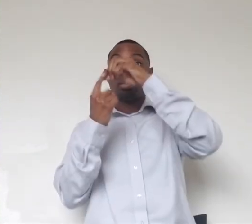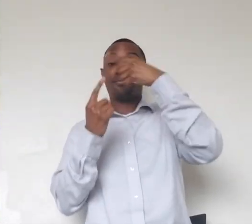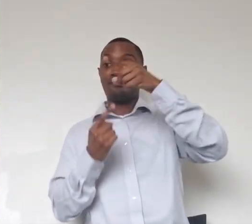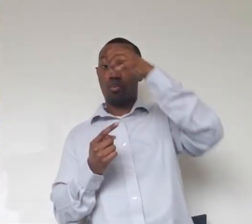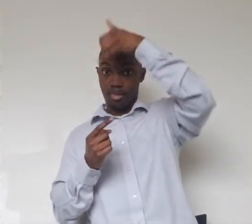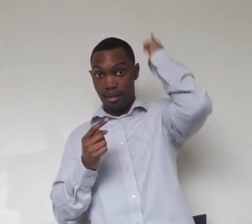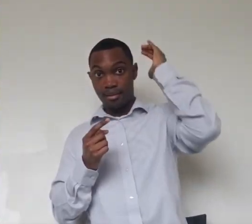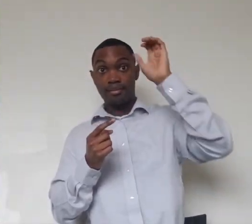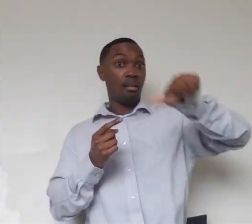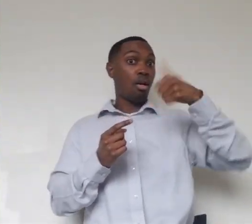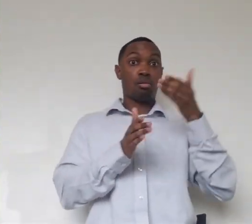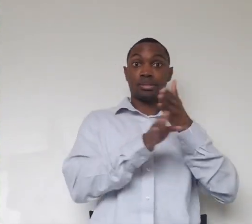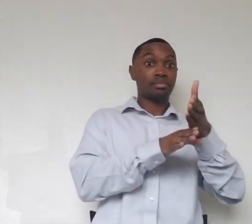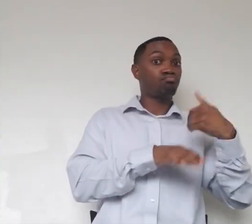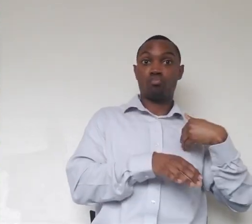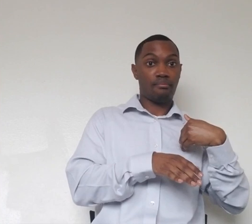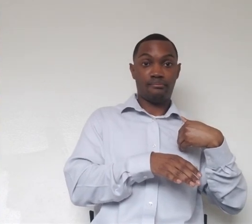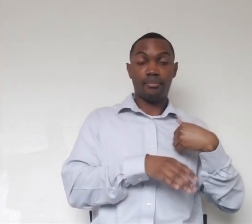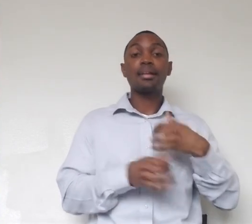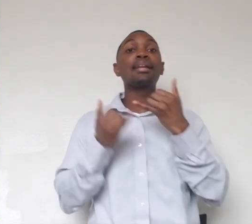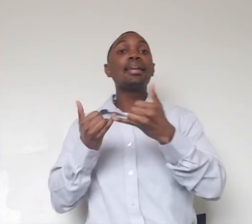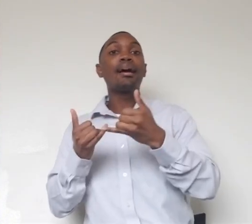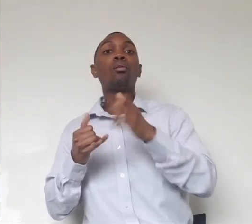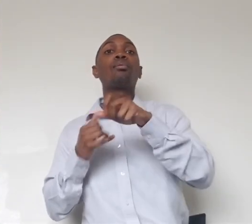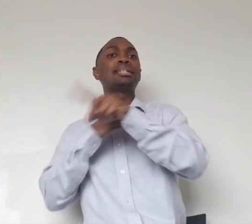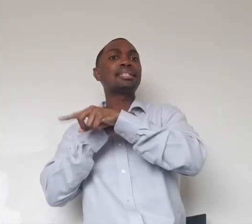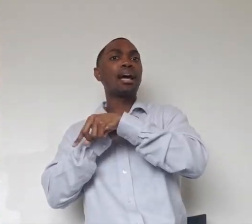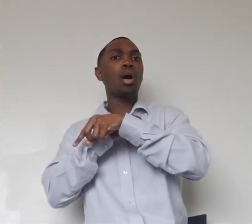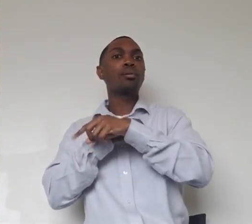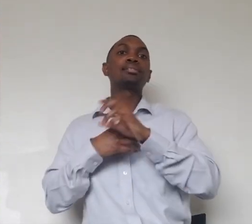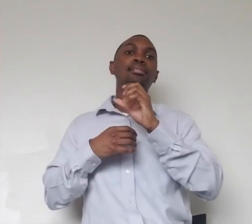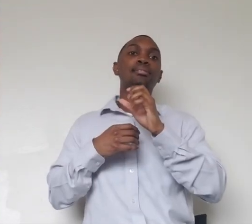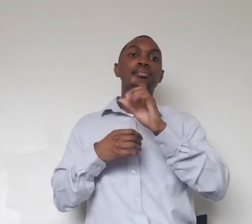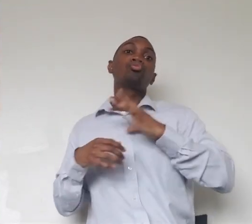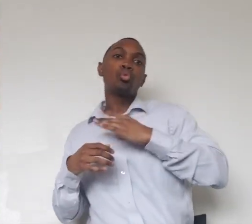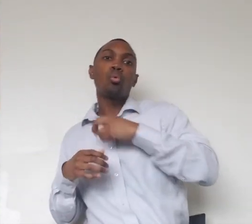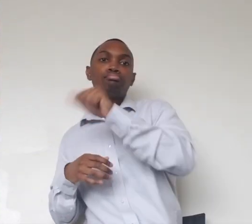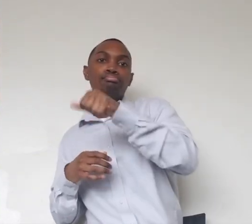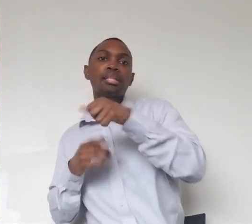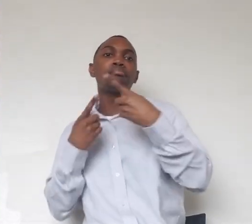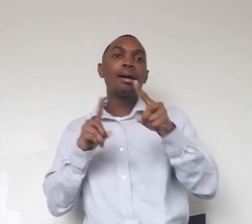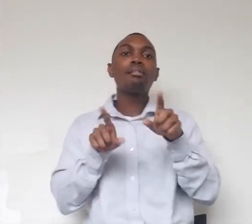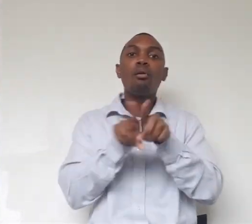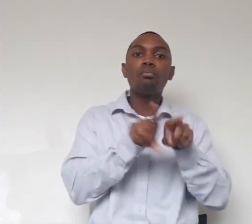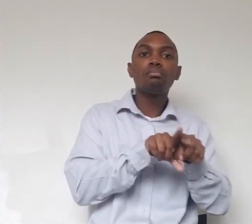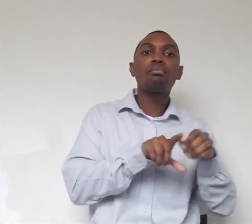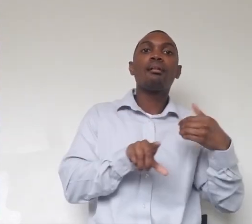And the tail tuft actually is not just cool looking. It's very functional, and it serves a purpose in how the lions communicate with one another.